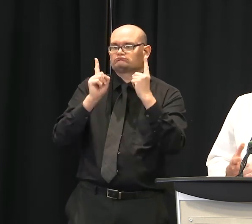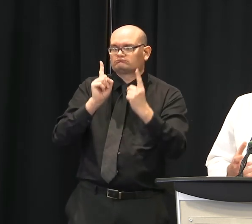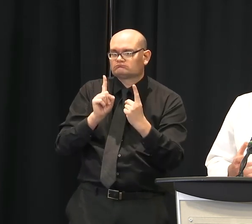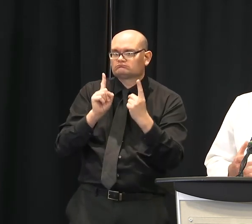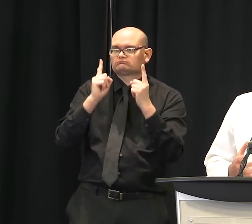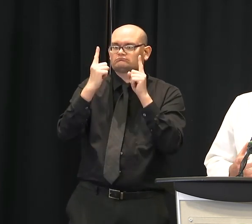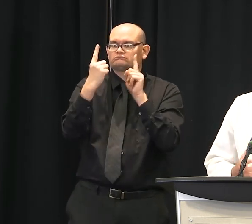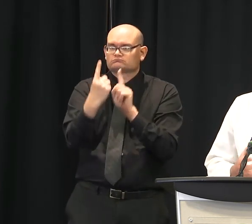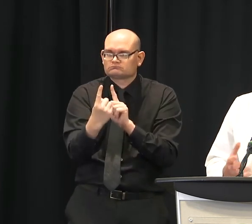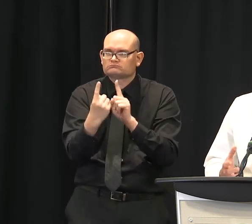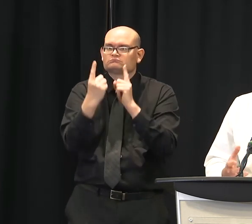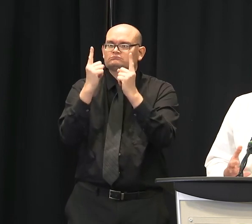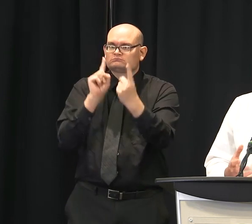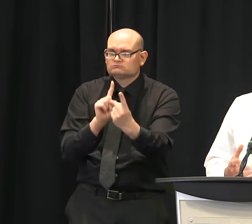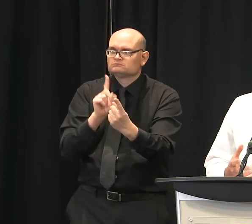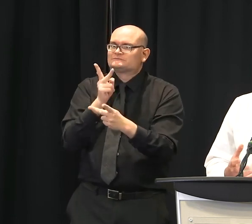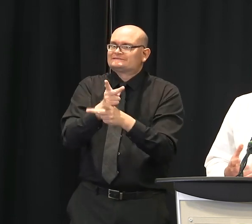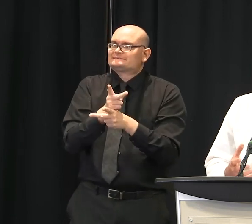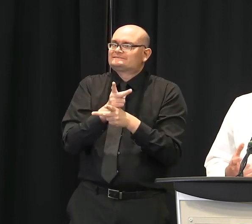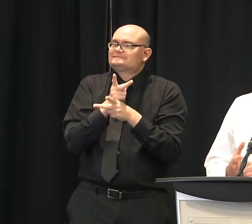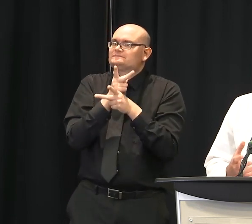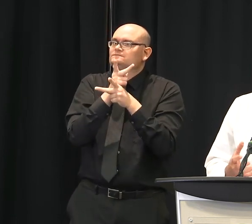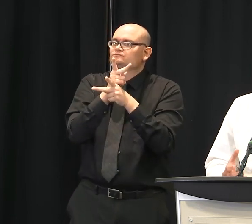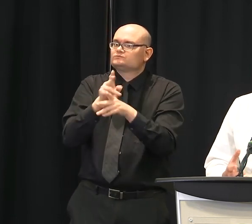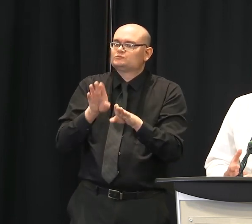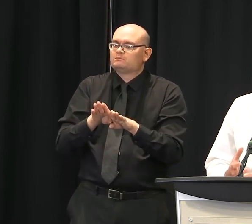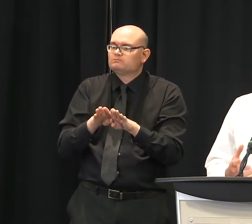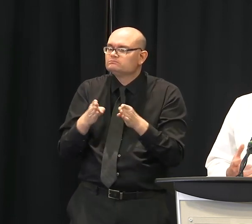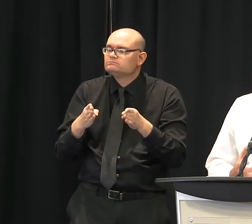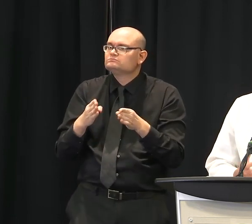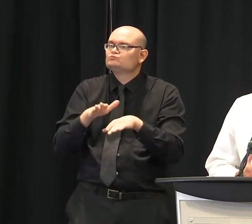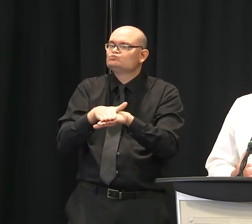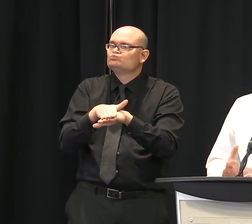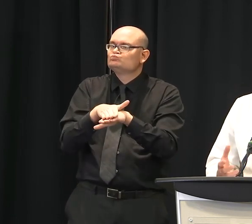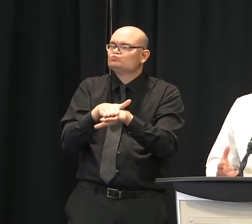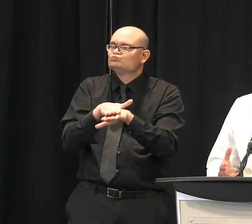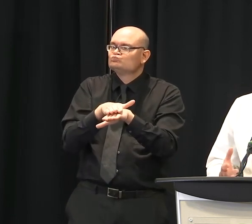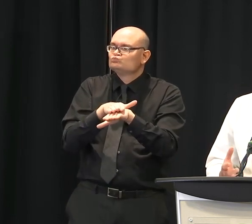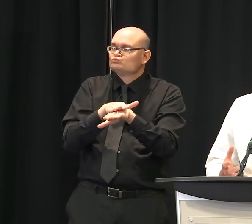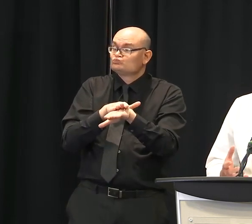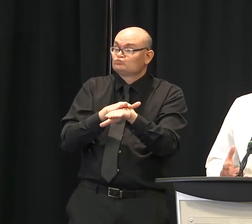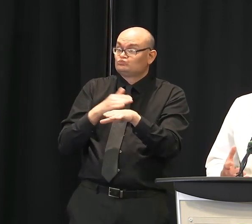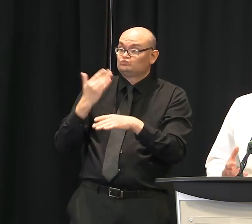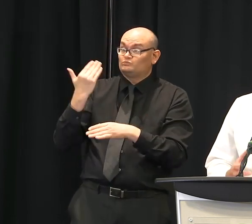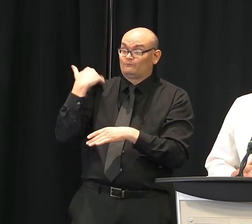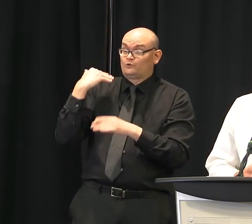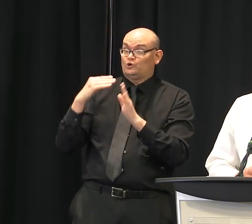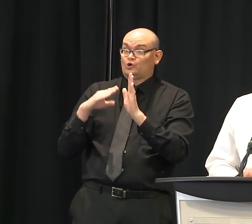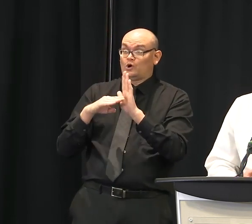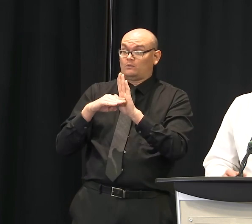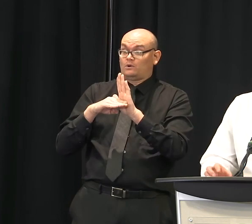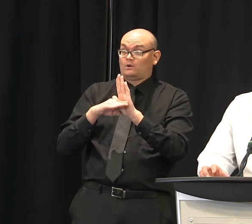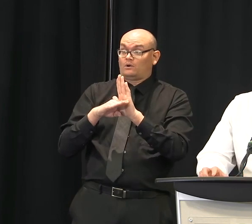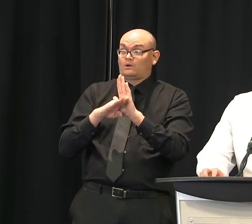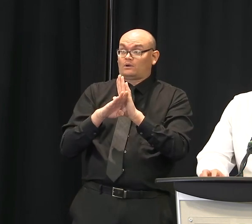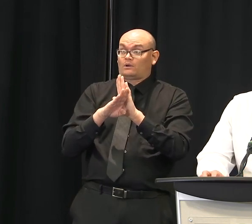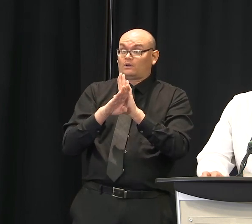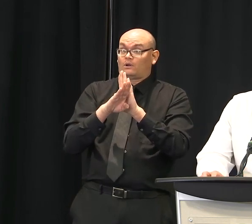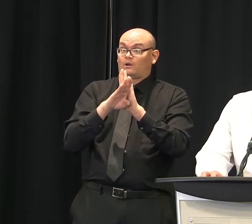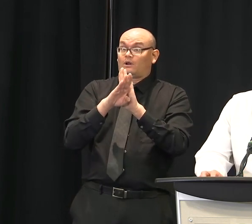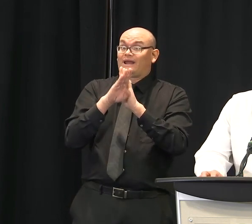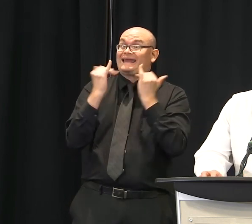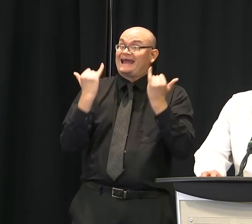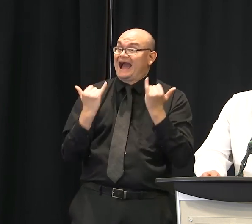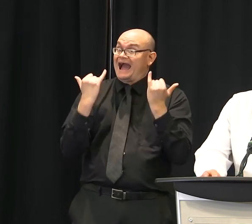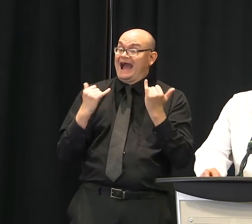impact of the disease to a period that is more going to be a containment phase. So with